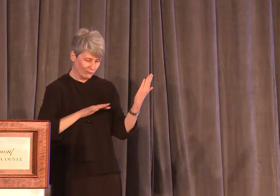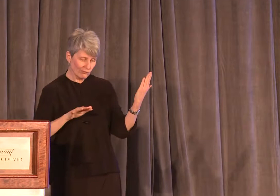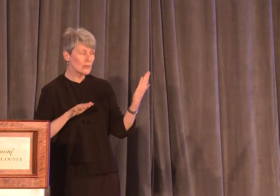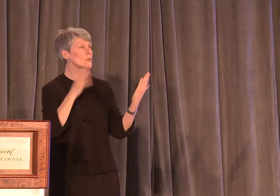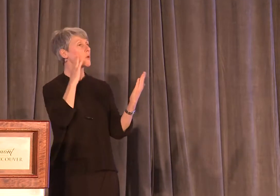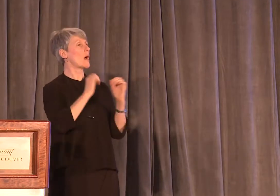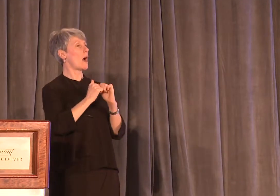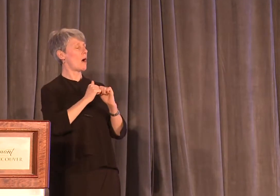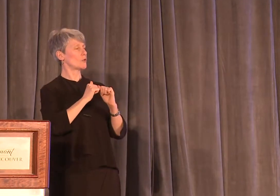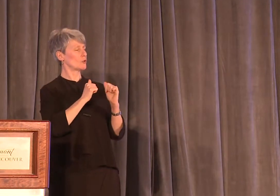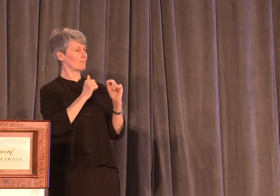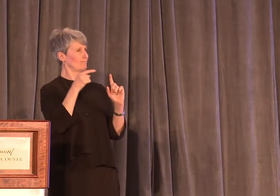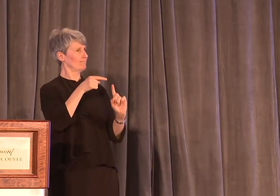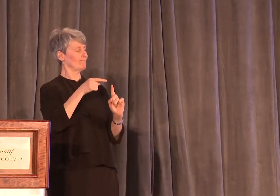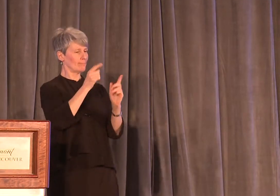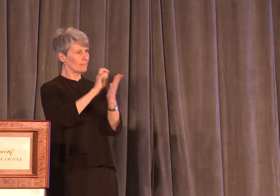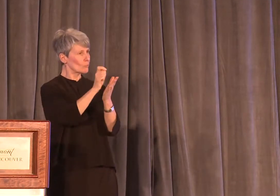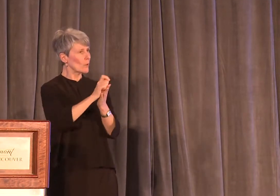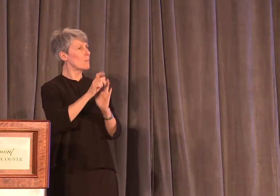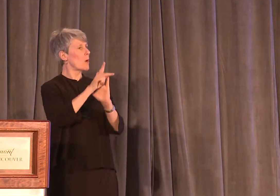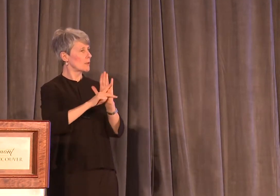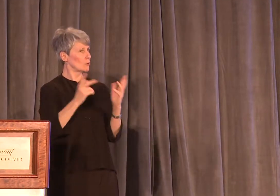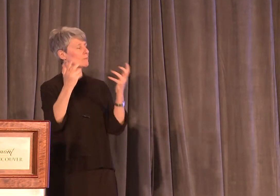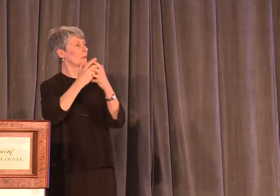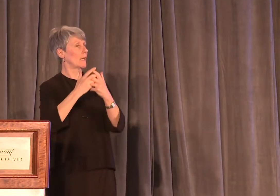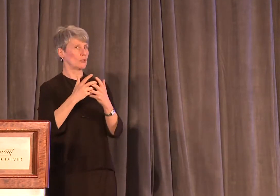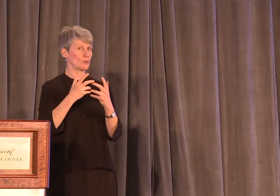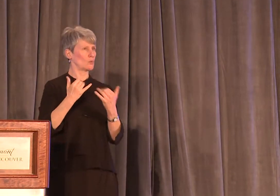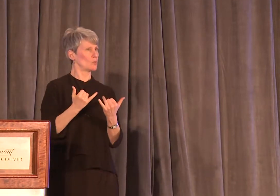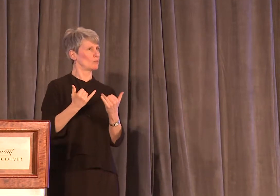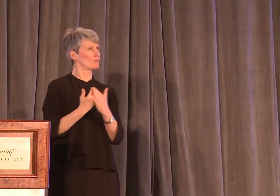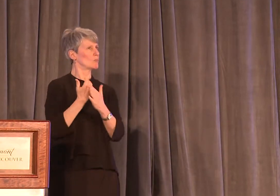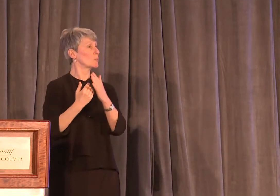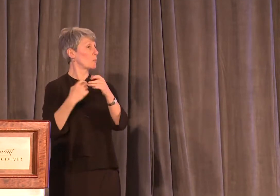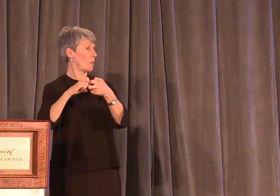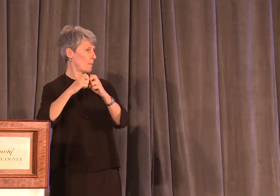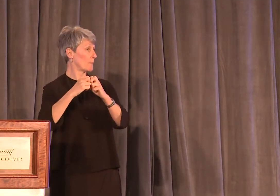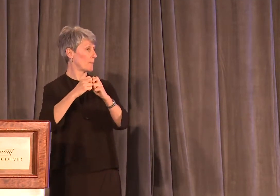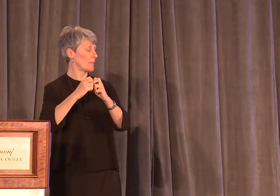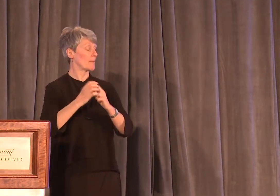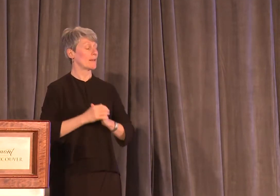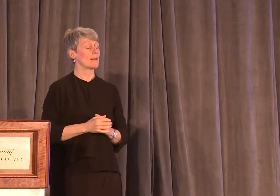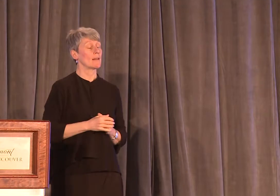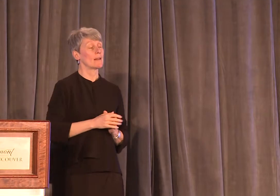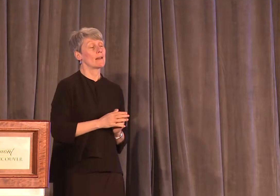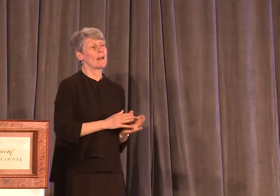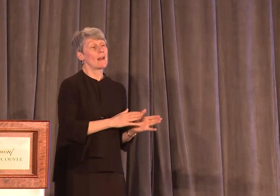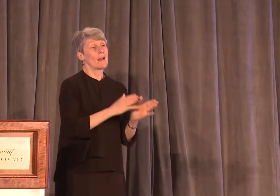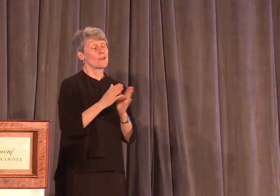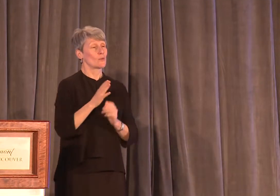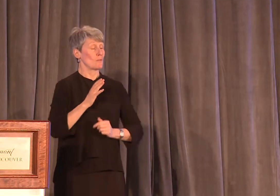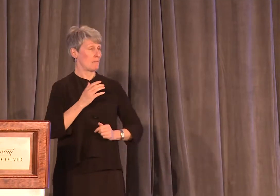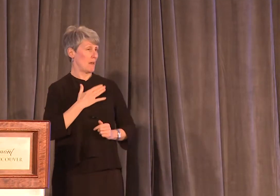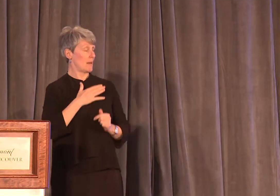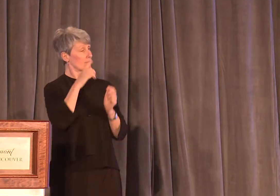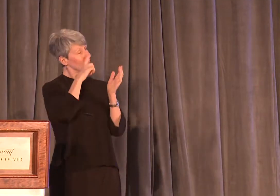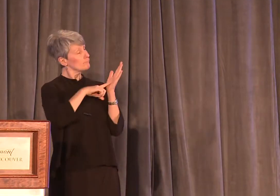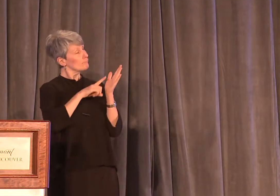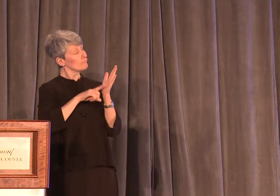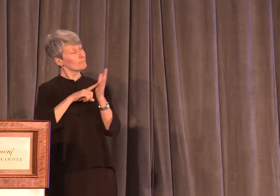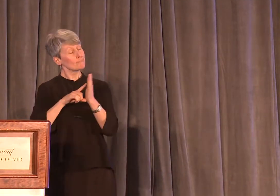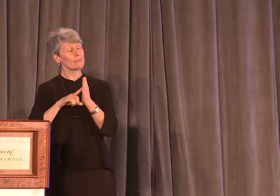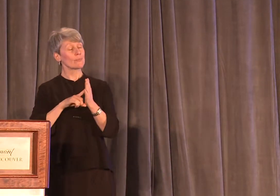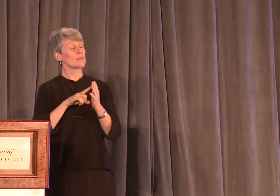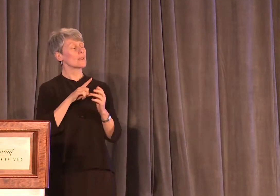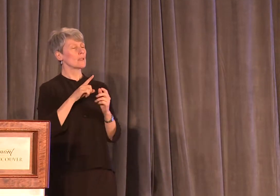law enforcement and victim services budgets and resources. To bring a human face to the data in my investigation, I